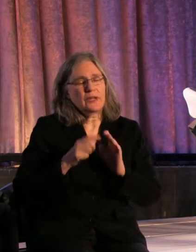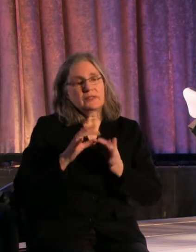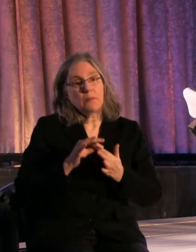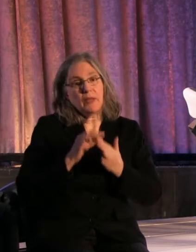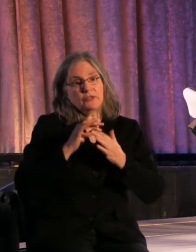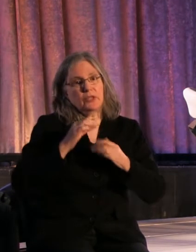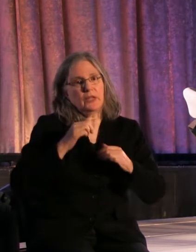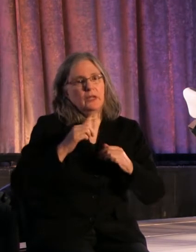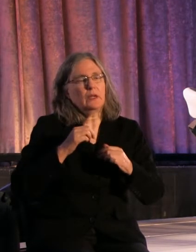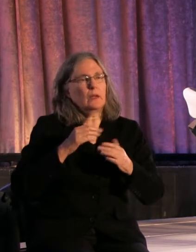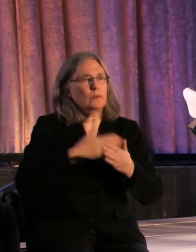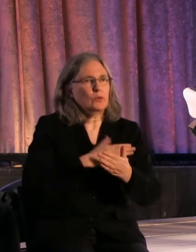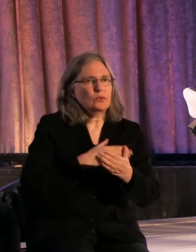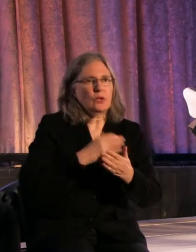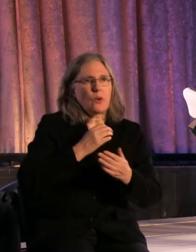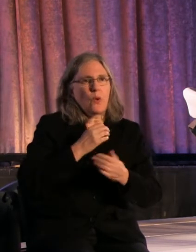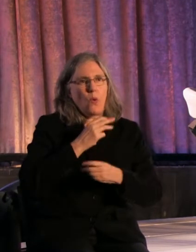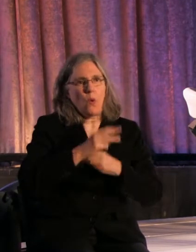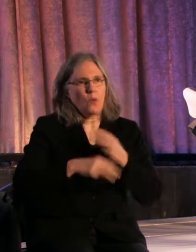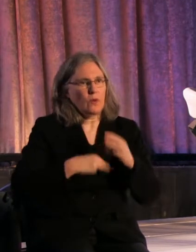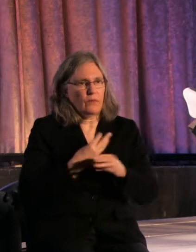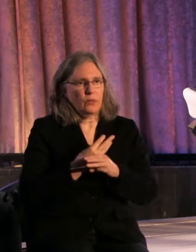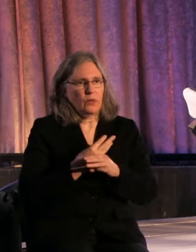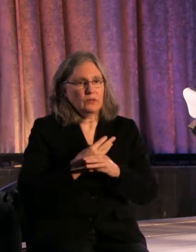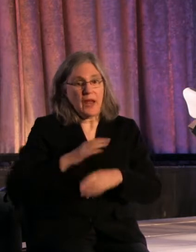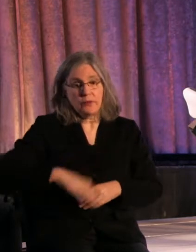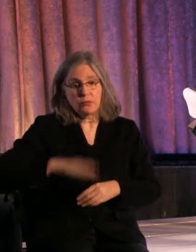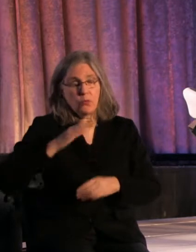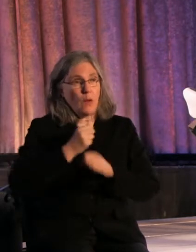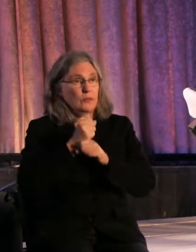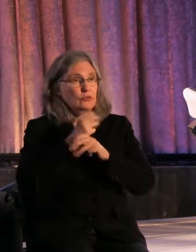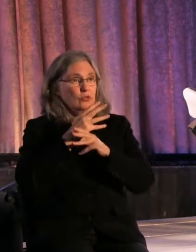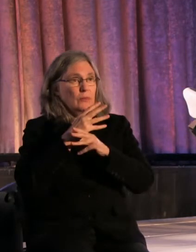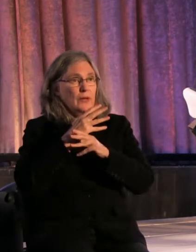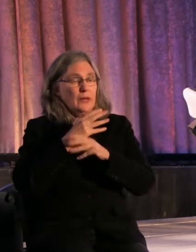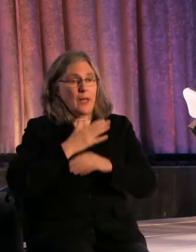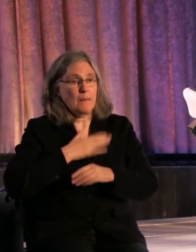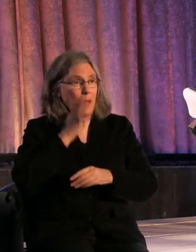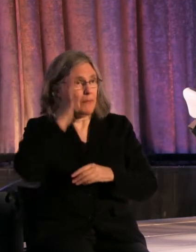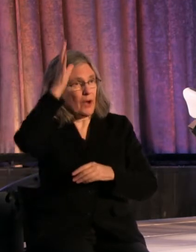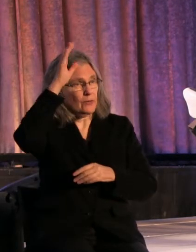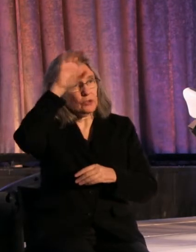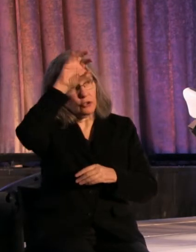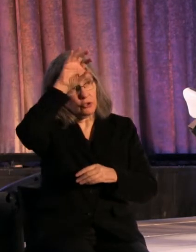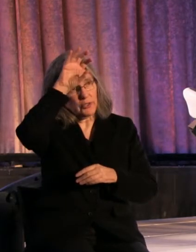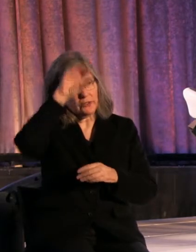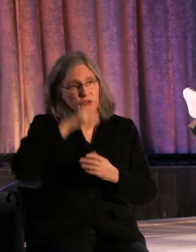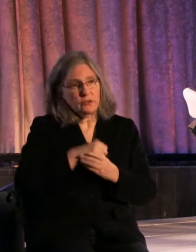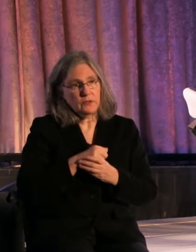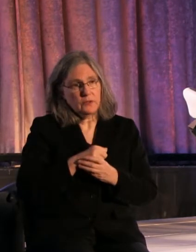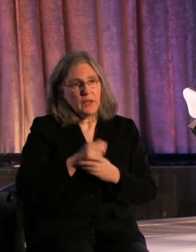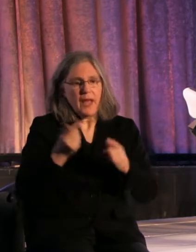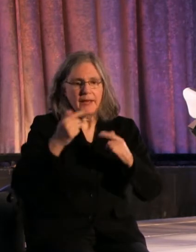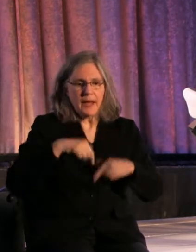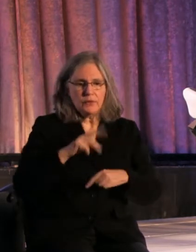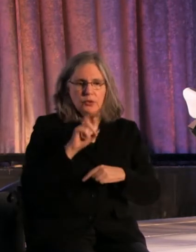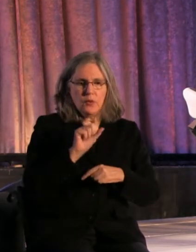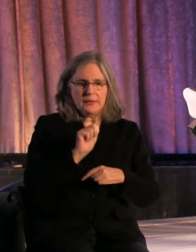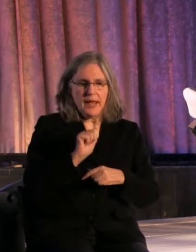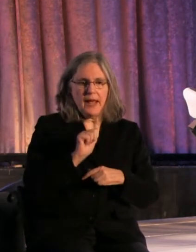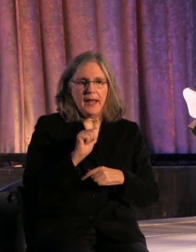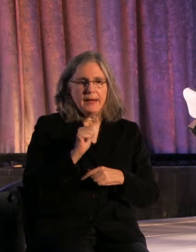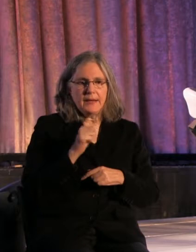I grew up in Germany to Turkish parents and came to the U.S., came to New York really in 99.